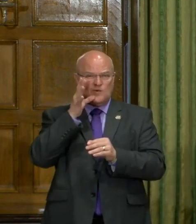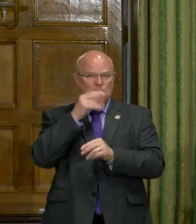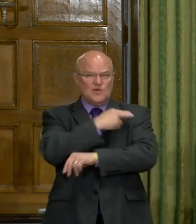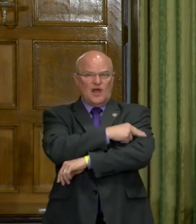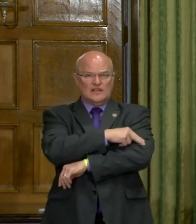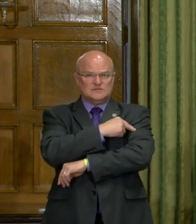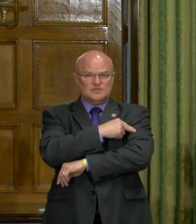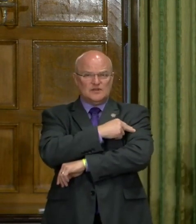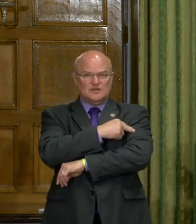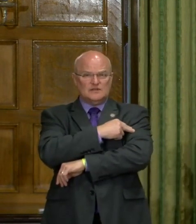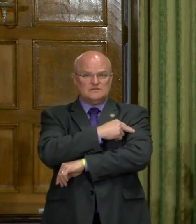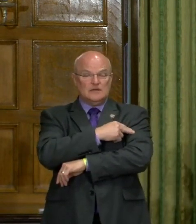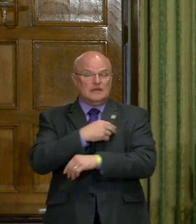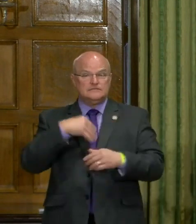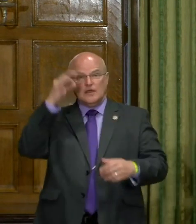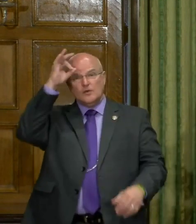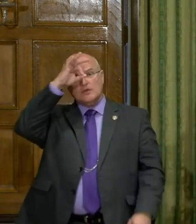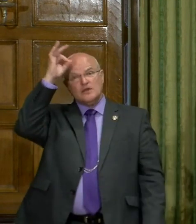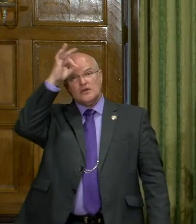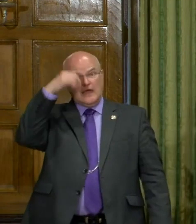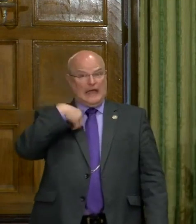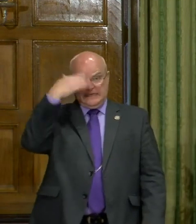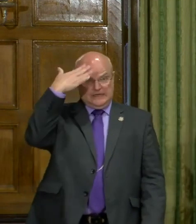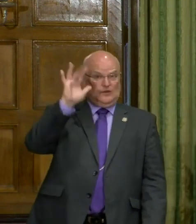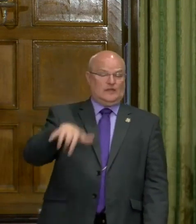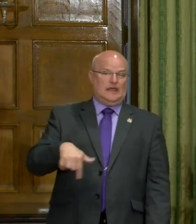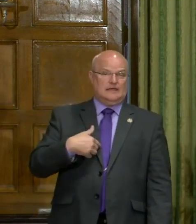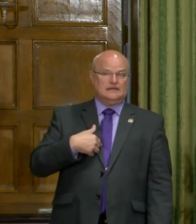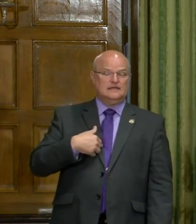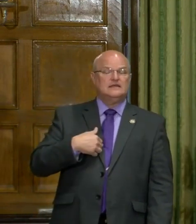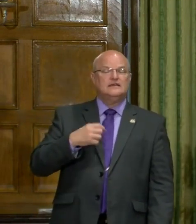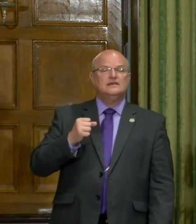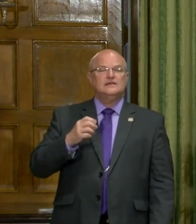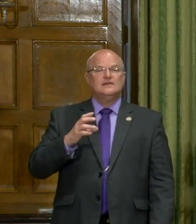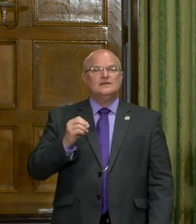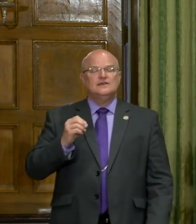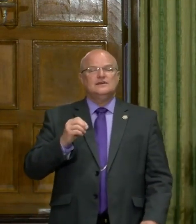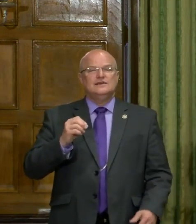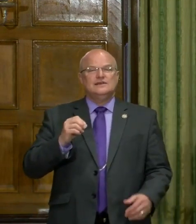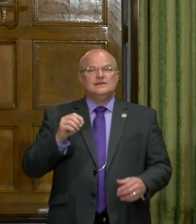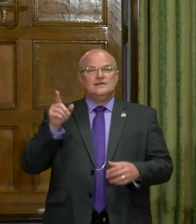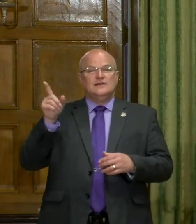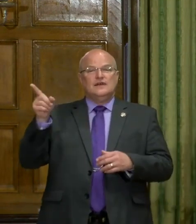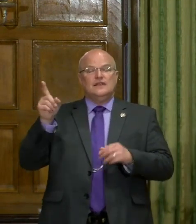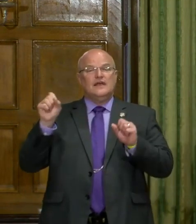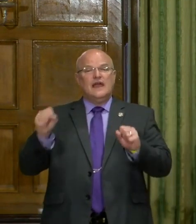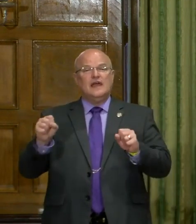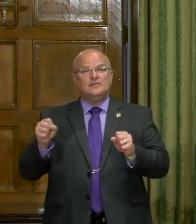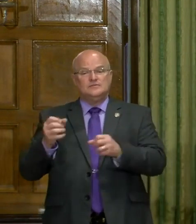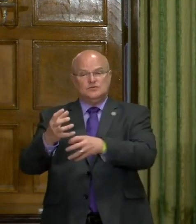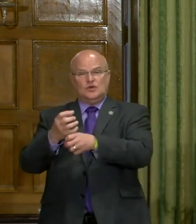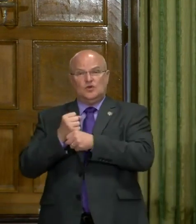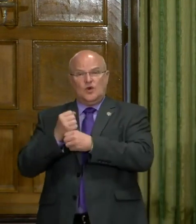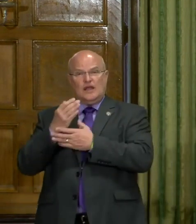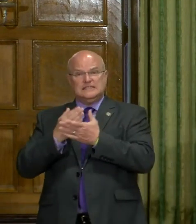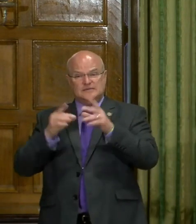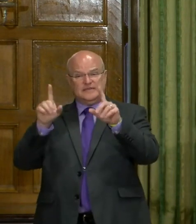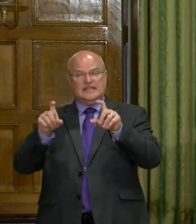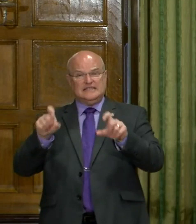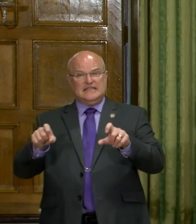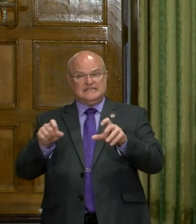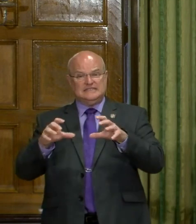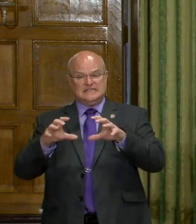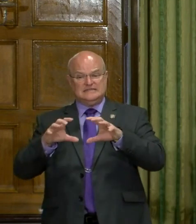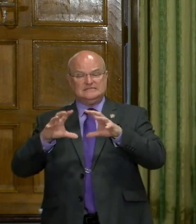hospital. And we were not aware of that. I was not aware of that. And, and so, they were able to acquire some of that